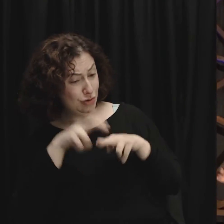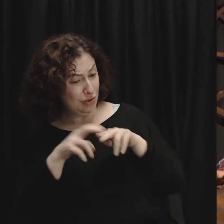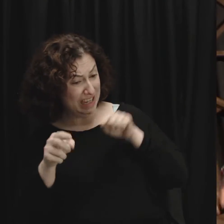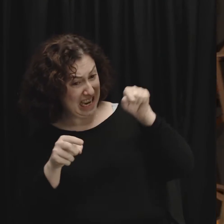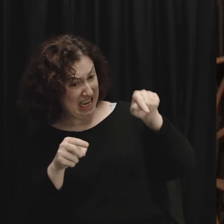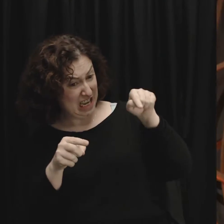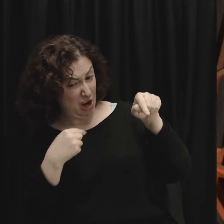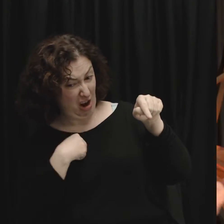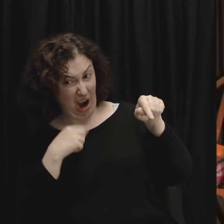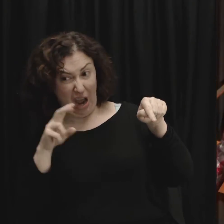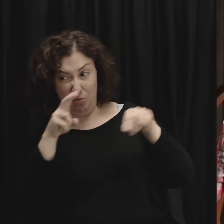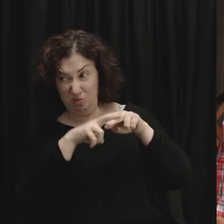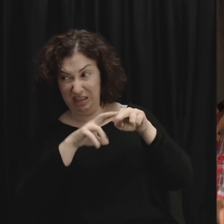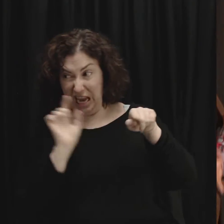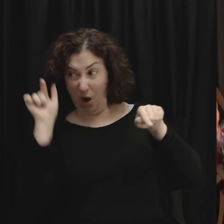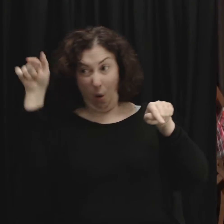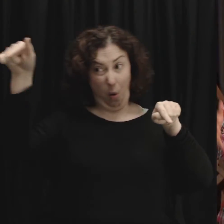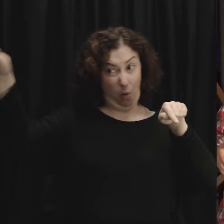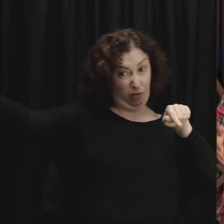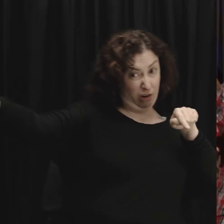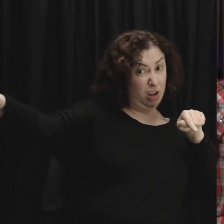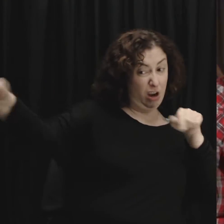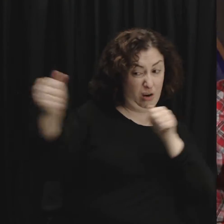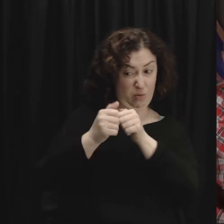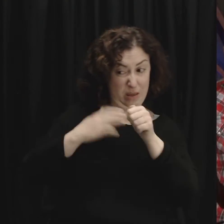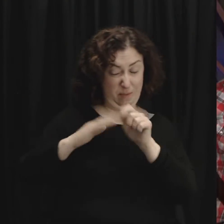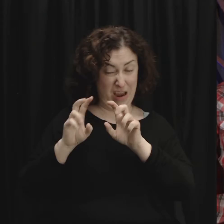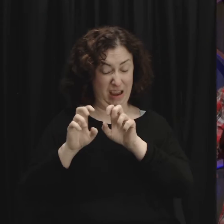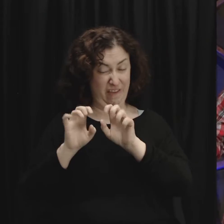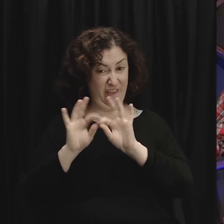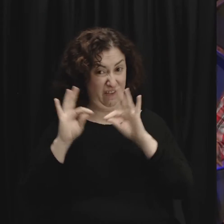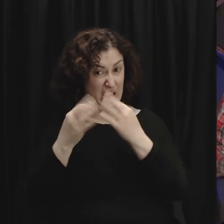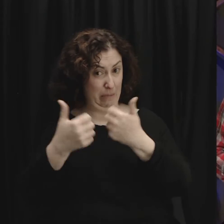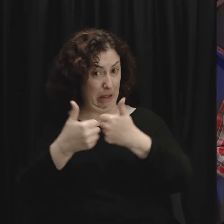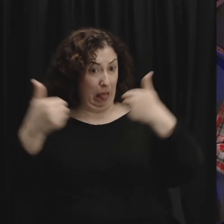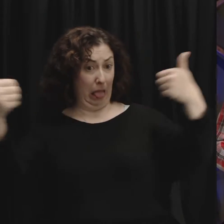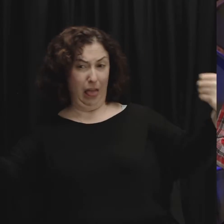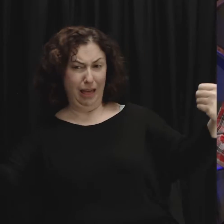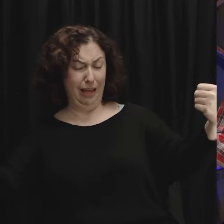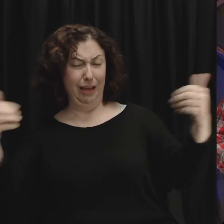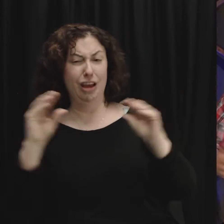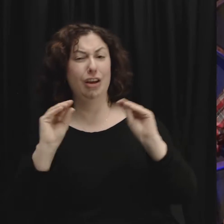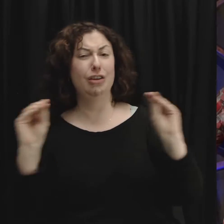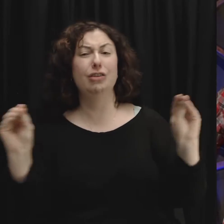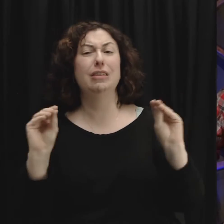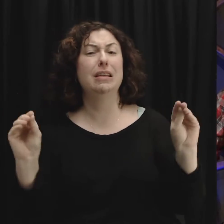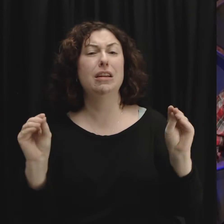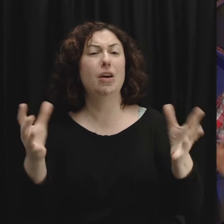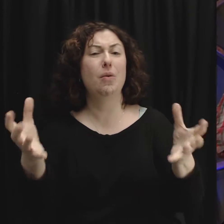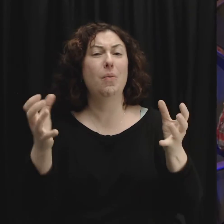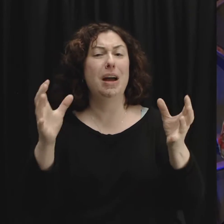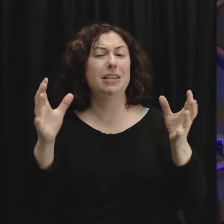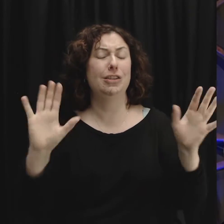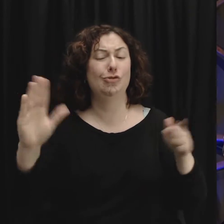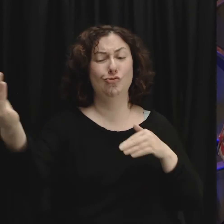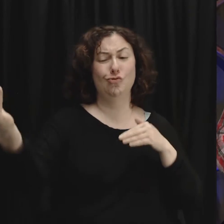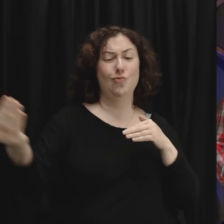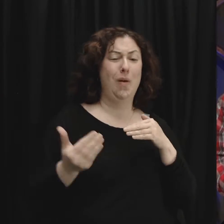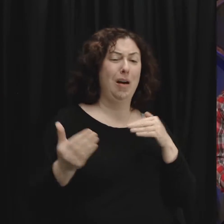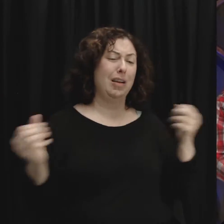for feeling that way. Who wants to give someone that's that contagious and unhealthy a big old hug or a handshake? Like, even if